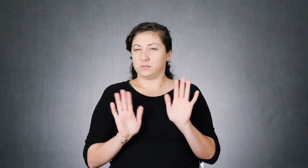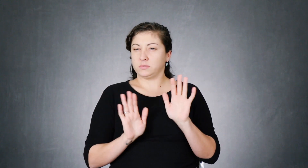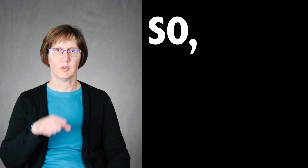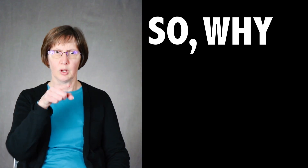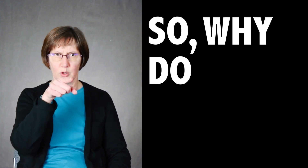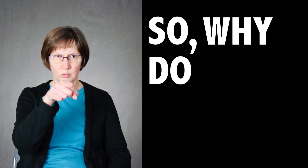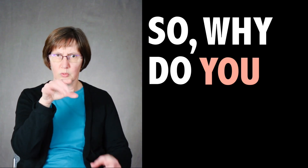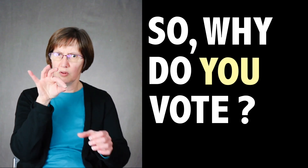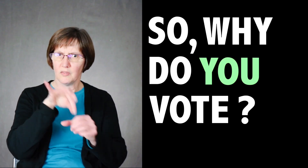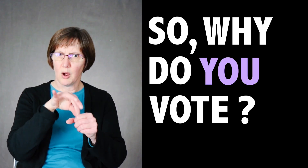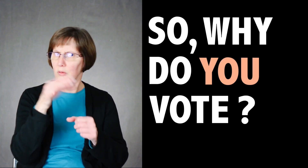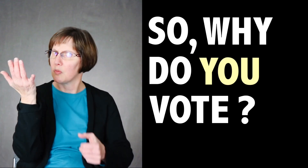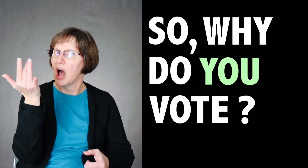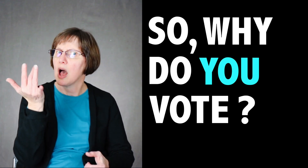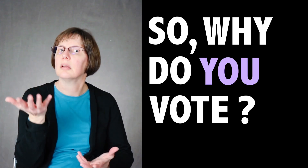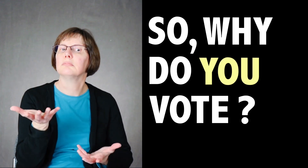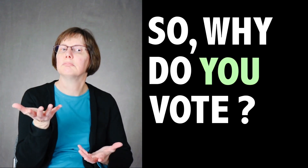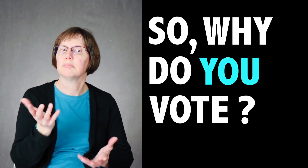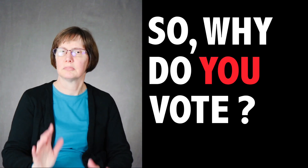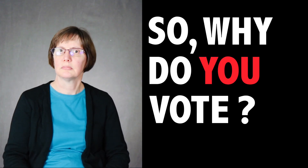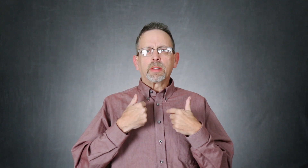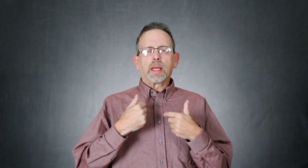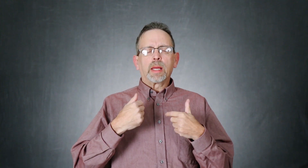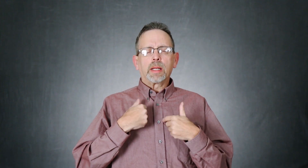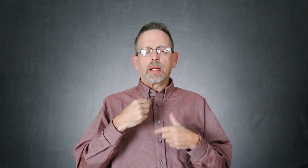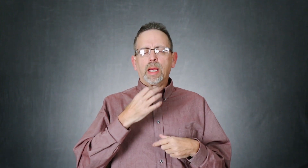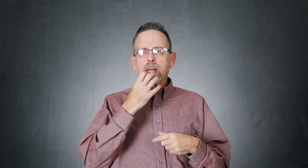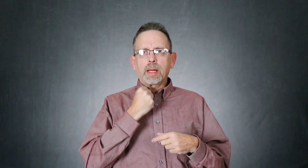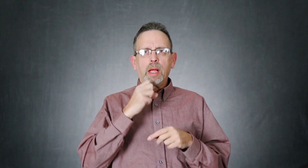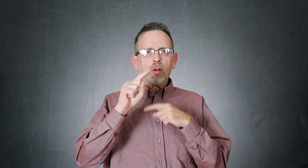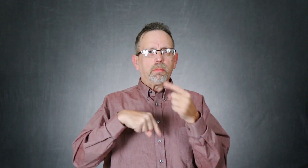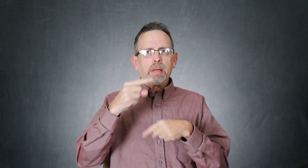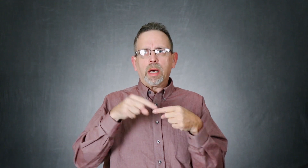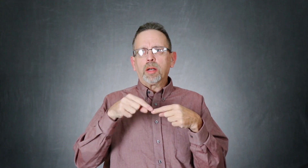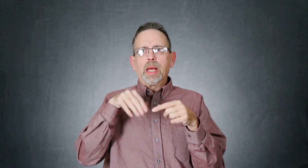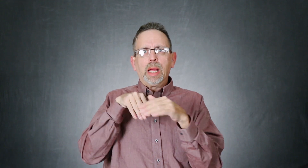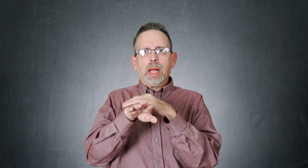So, why do you vote? I care about access to government services.